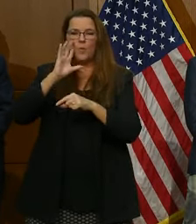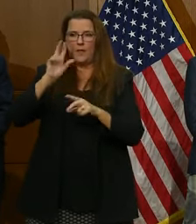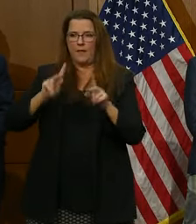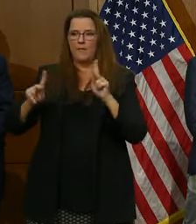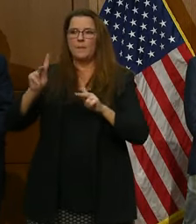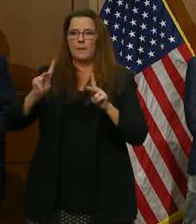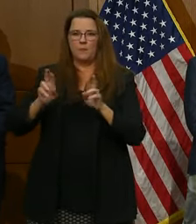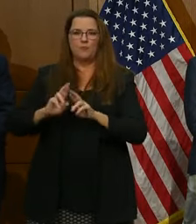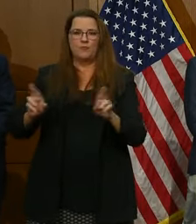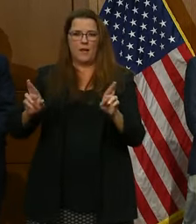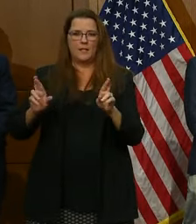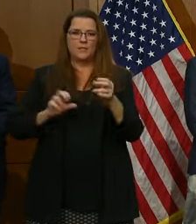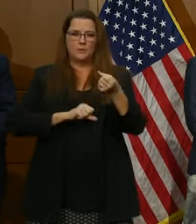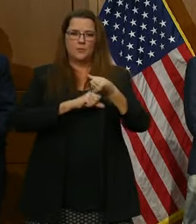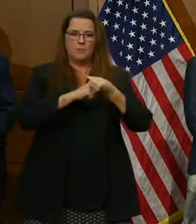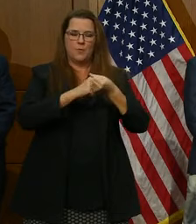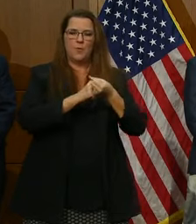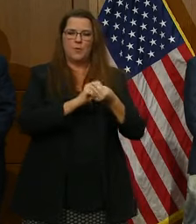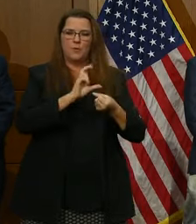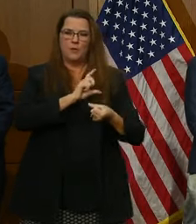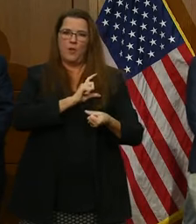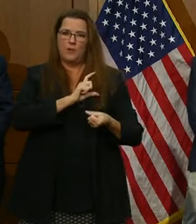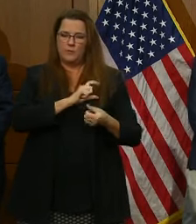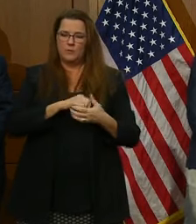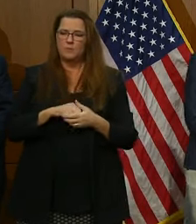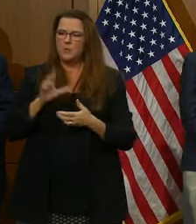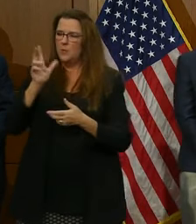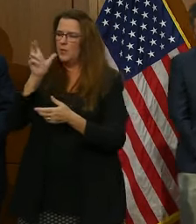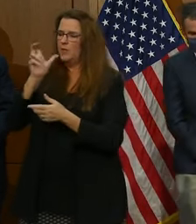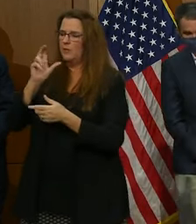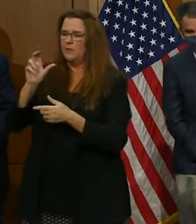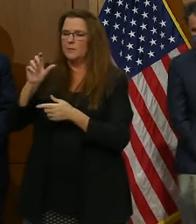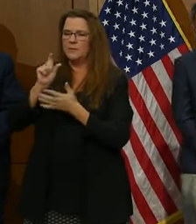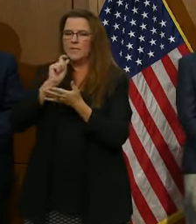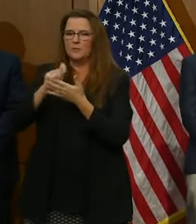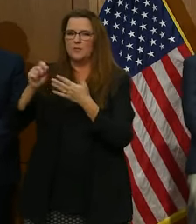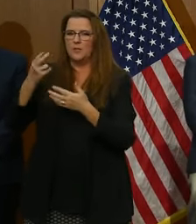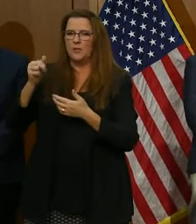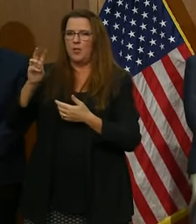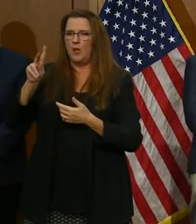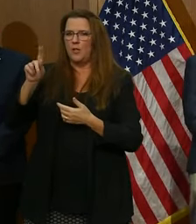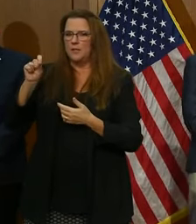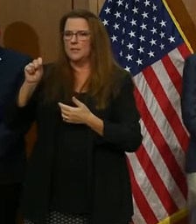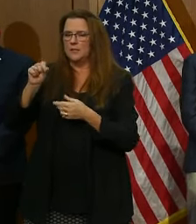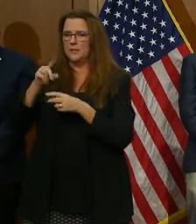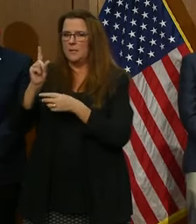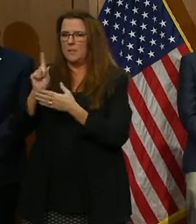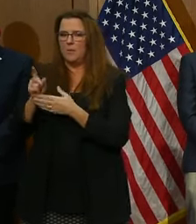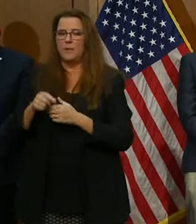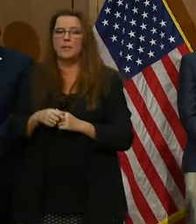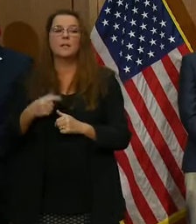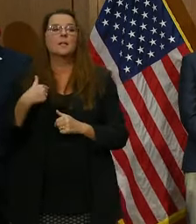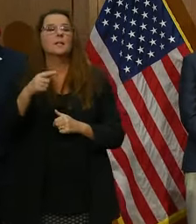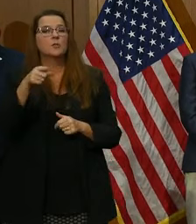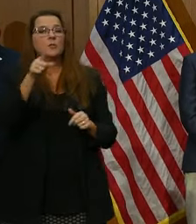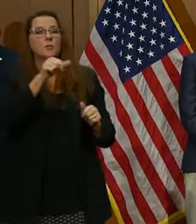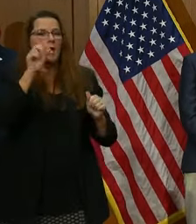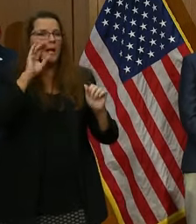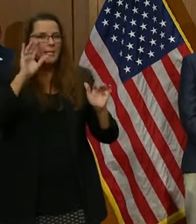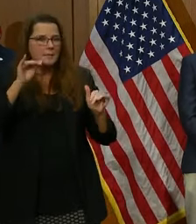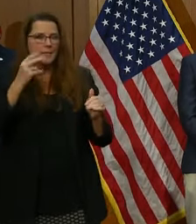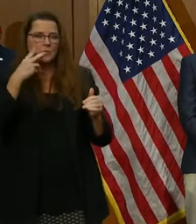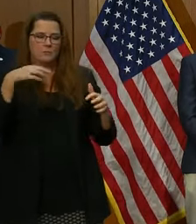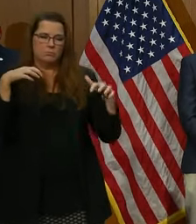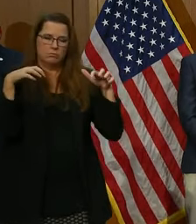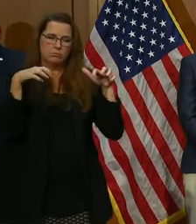'll hear from Secretary Hopkins in a moment. Like last year, the public can expect to see an abundance of local and